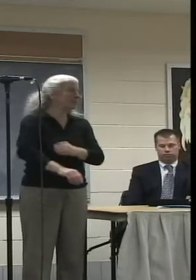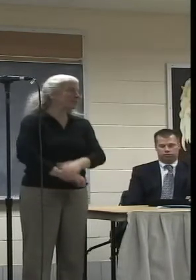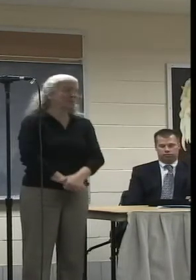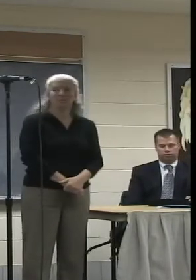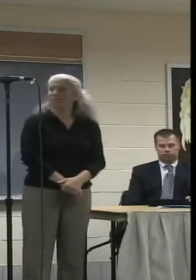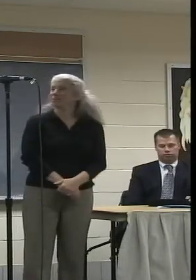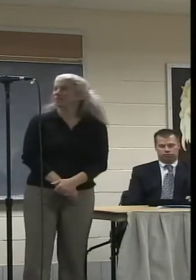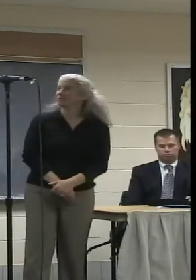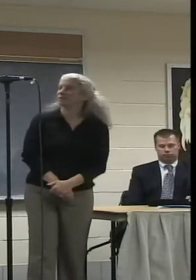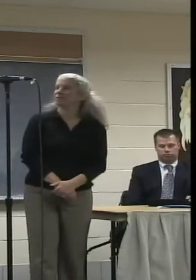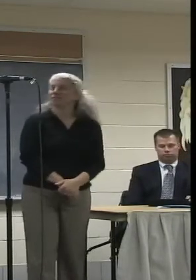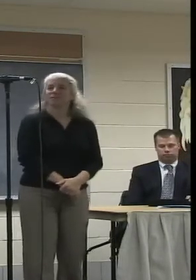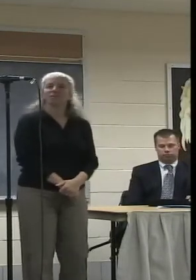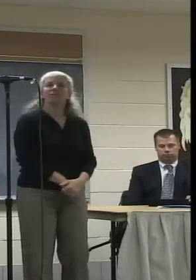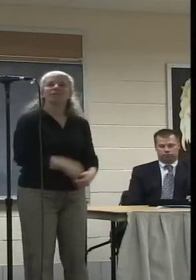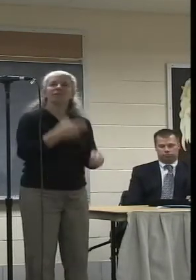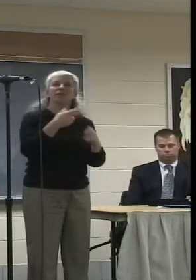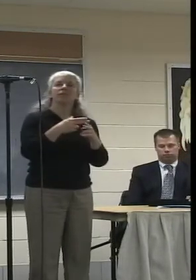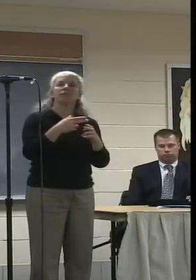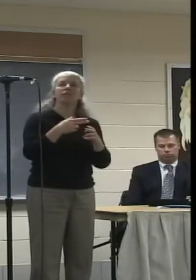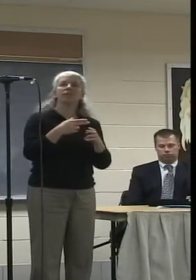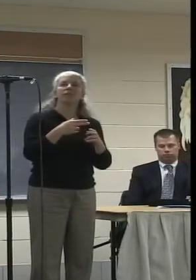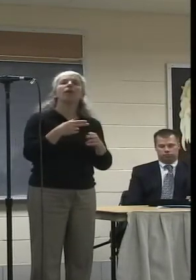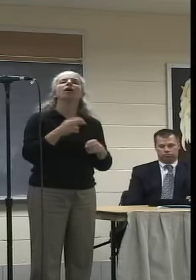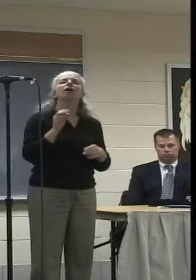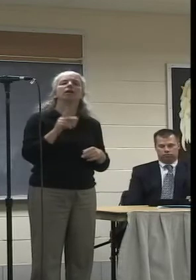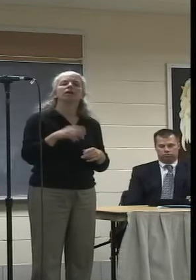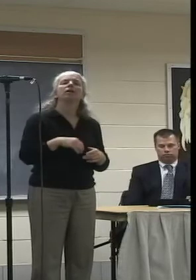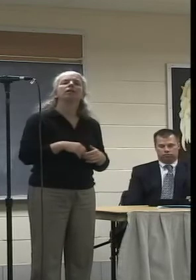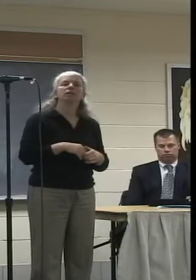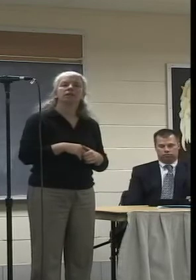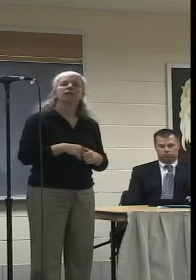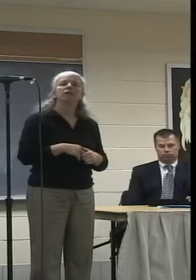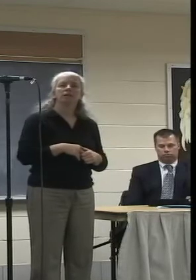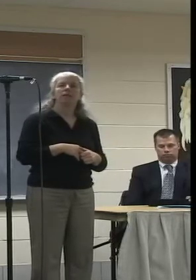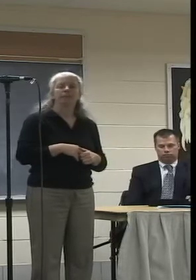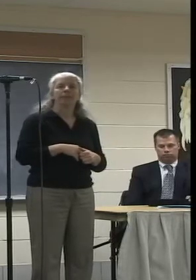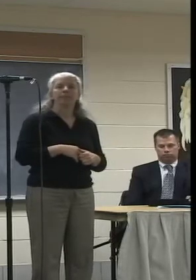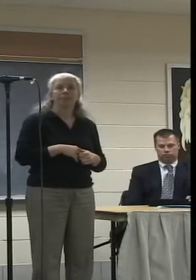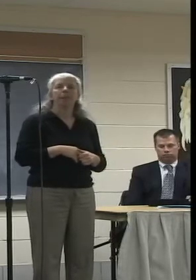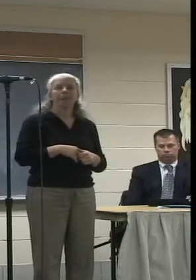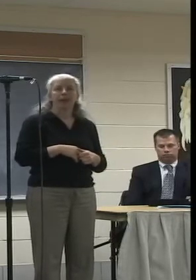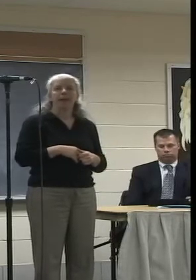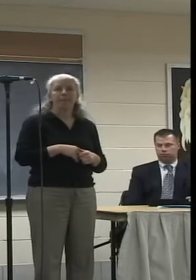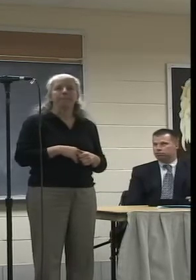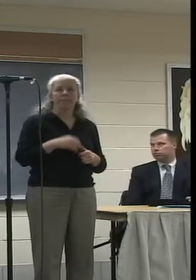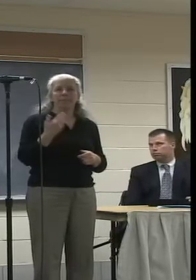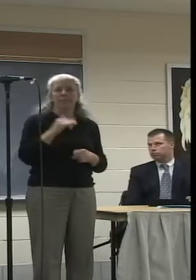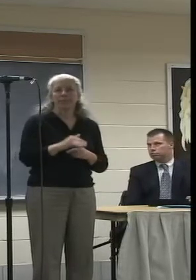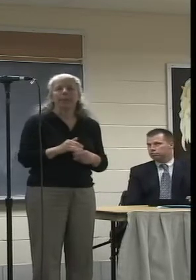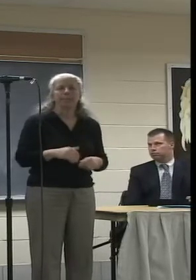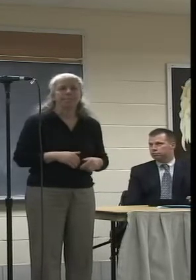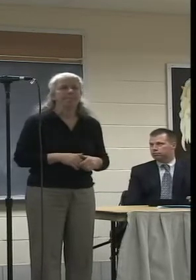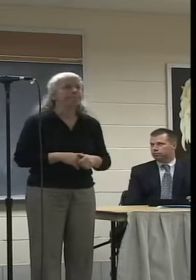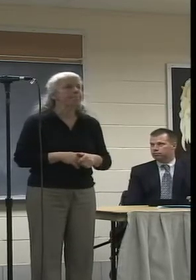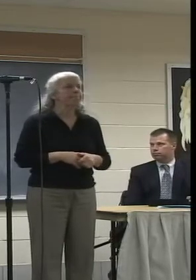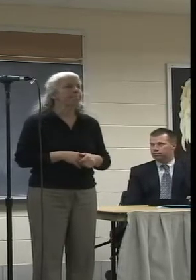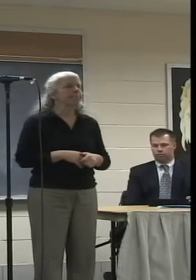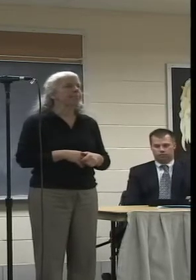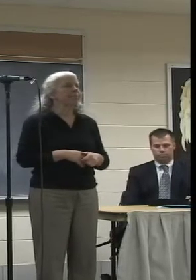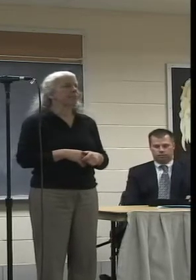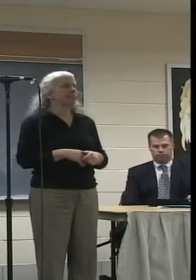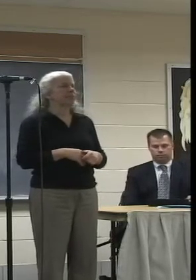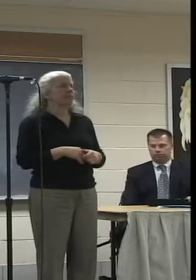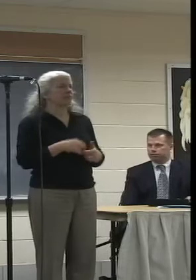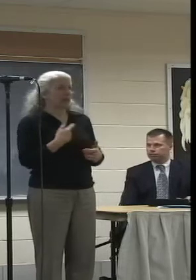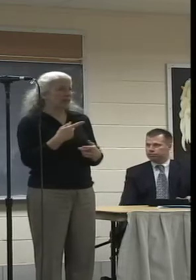Hello. My name is Benjamin Bradley Gilbert. I'm a student at Northampton High School. I'm in 11th grade.